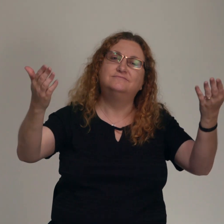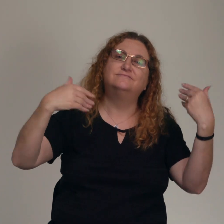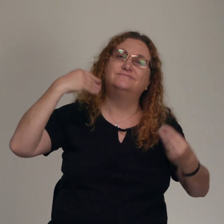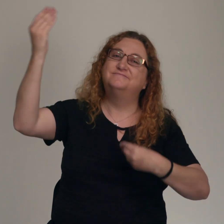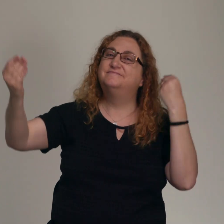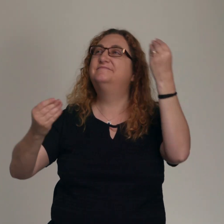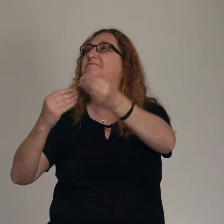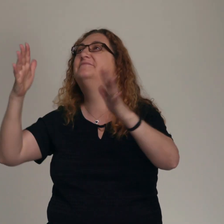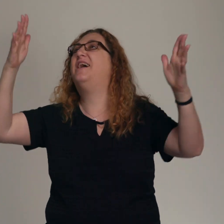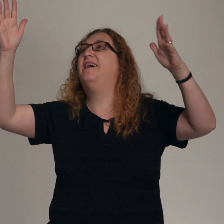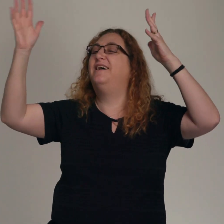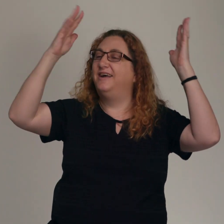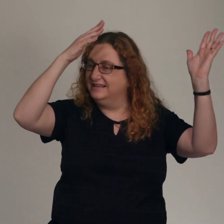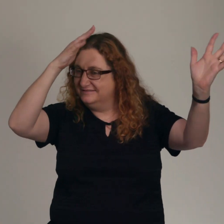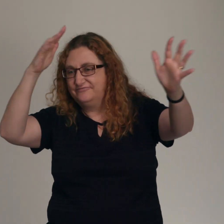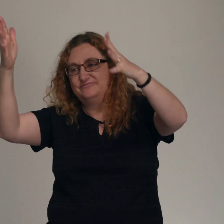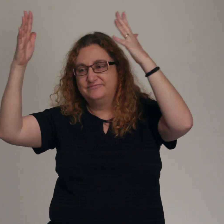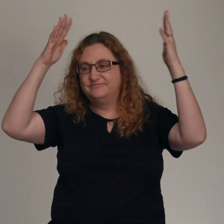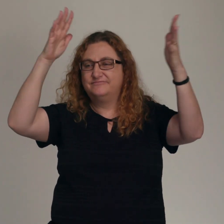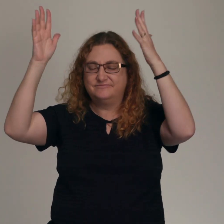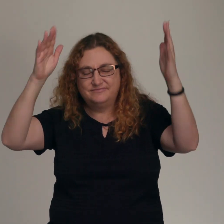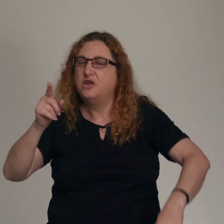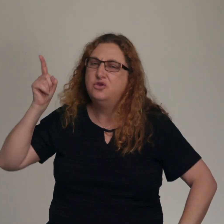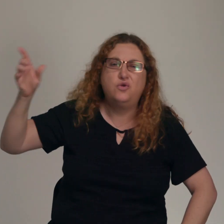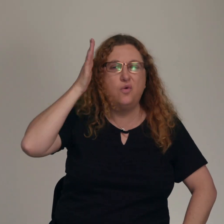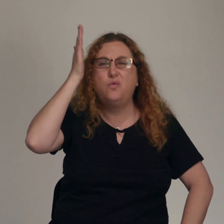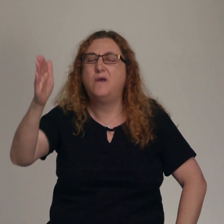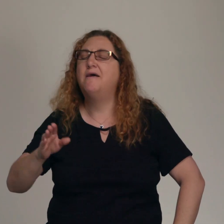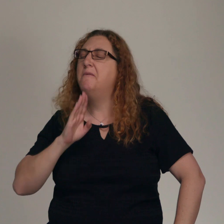glorified for you will be honored